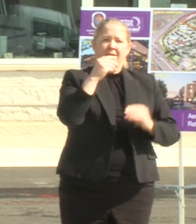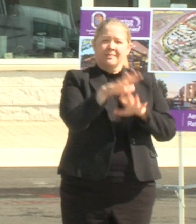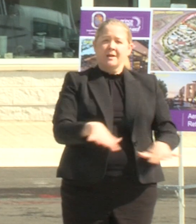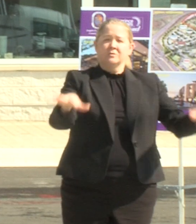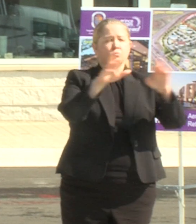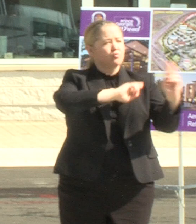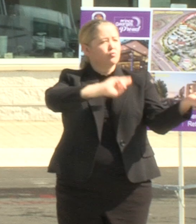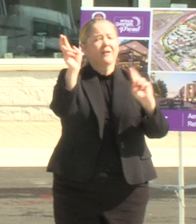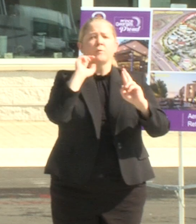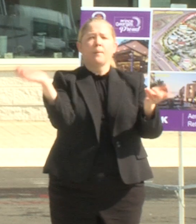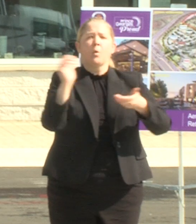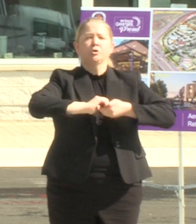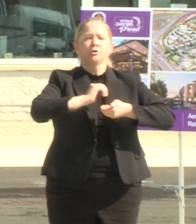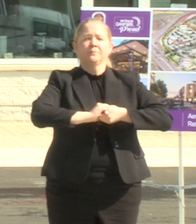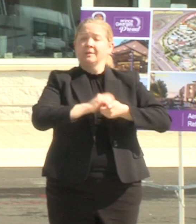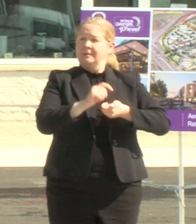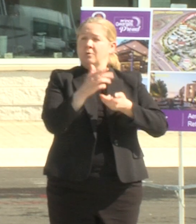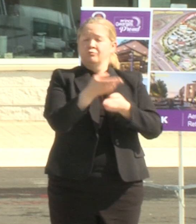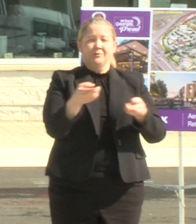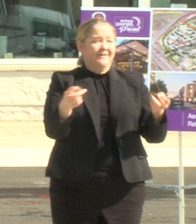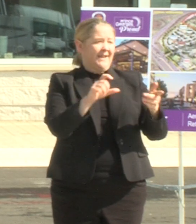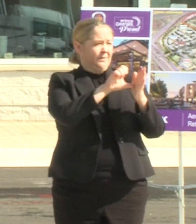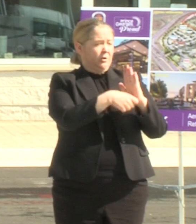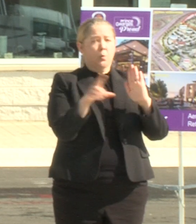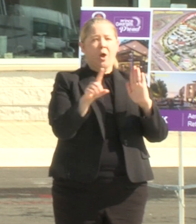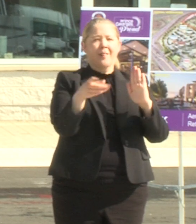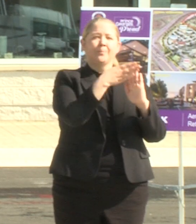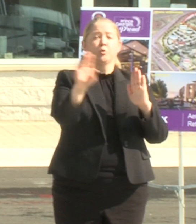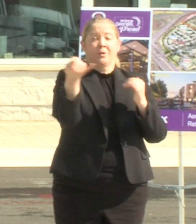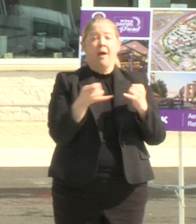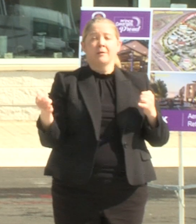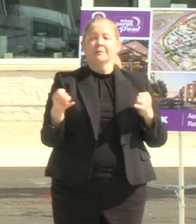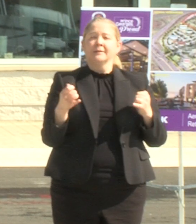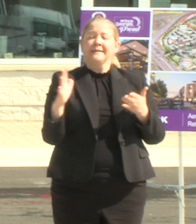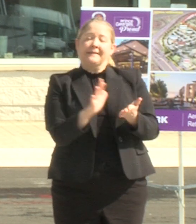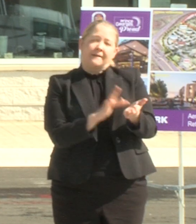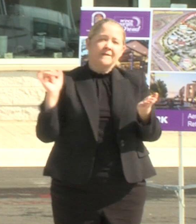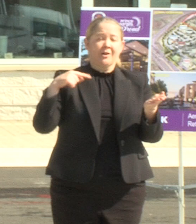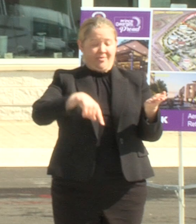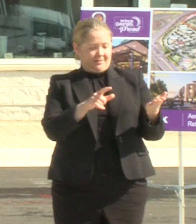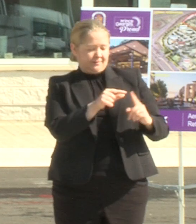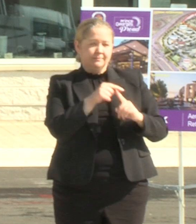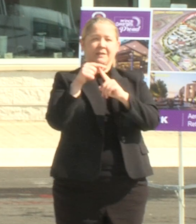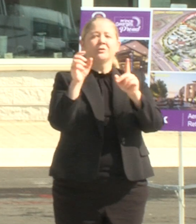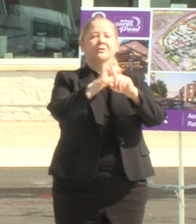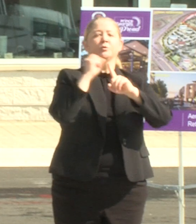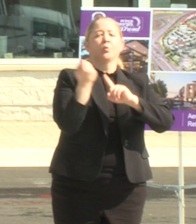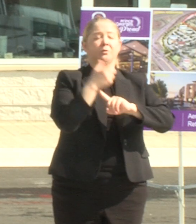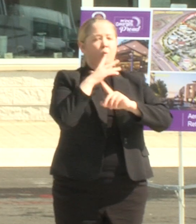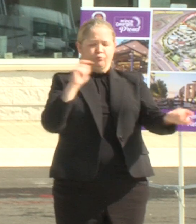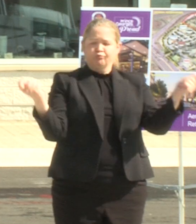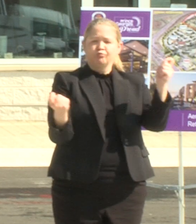and it's a resource that's especially available along the blue line taking advantage of this unique situation will transform